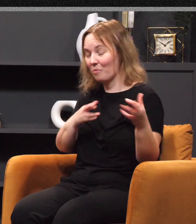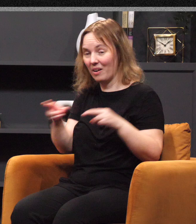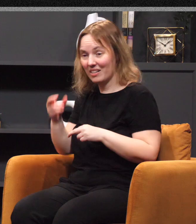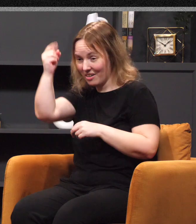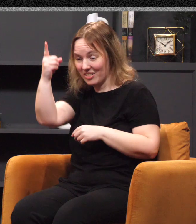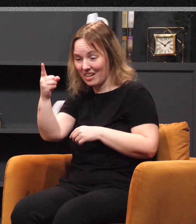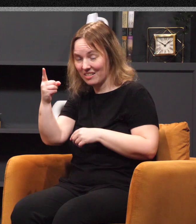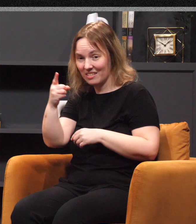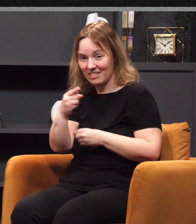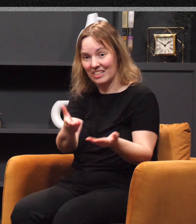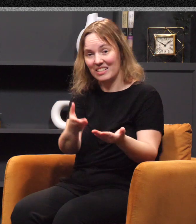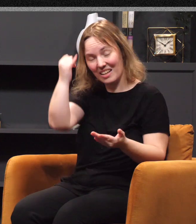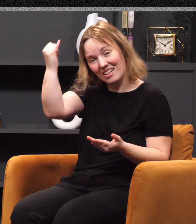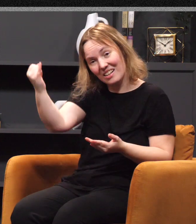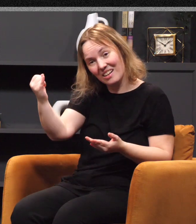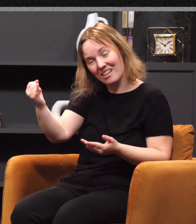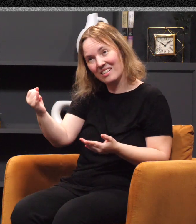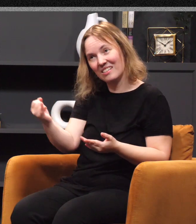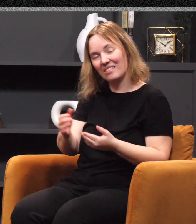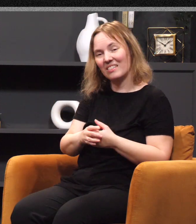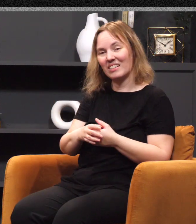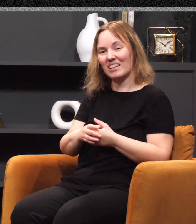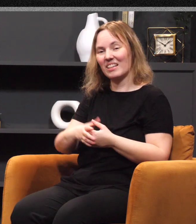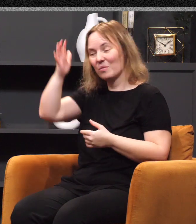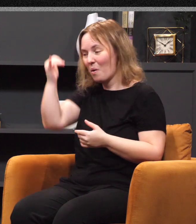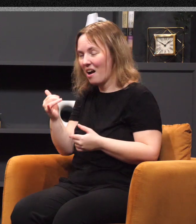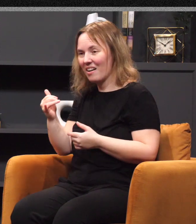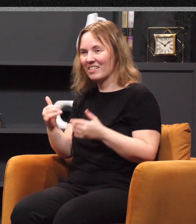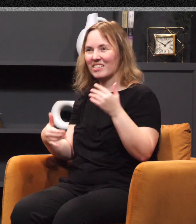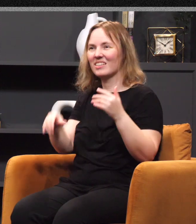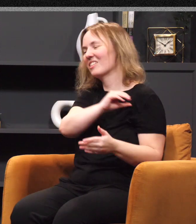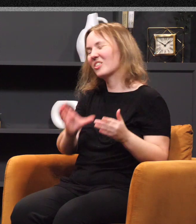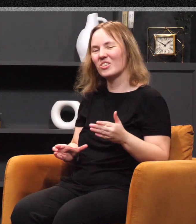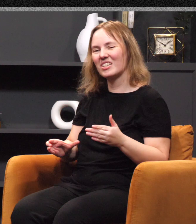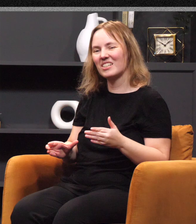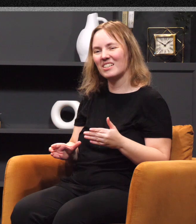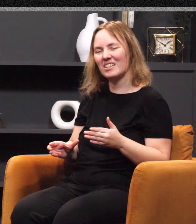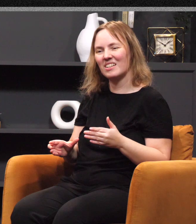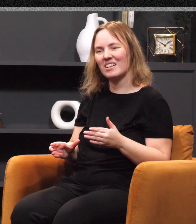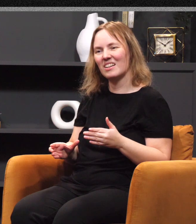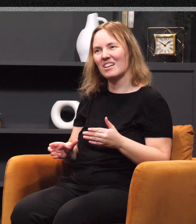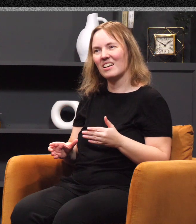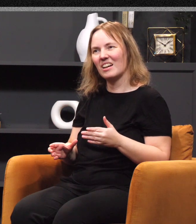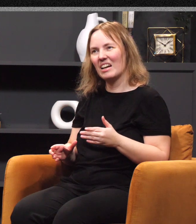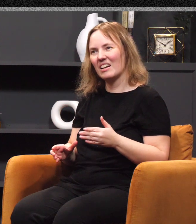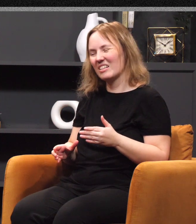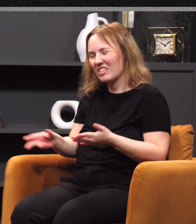See, that's why the Lord doesn't lead us in formulas. That's why Christian formulas and cliches don't work. You can't just read books.